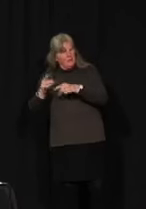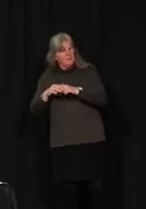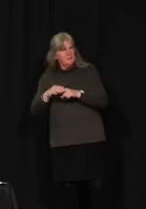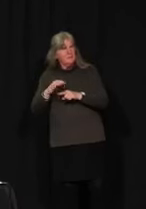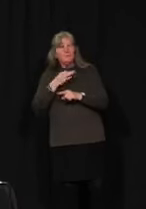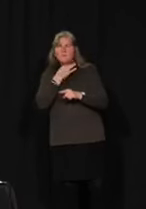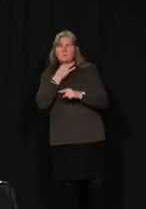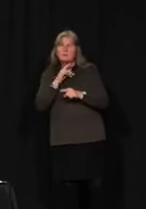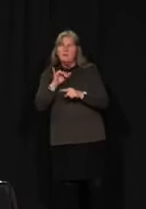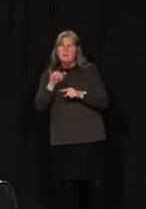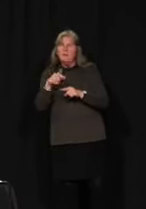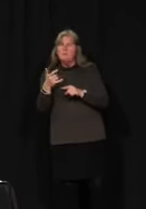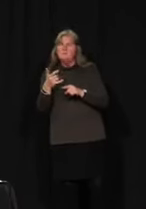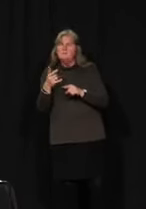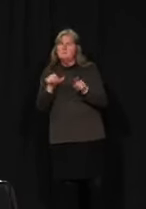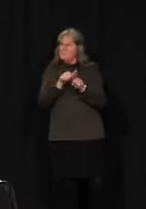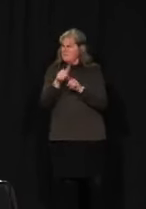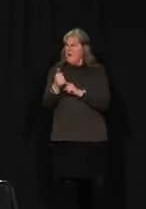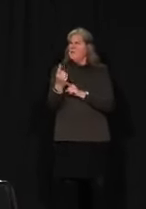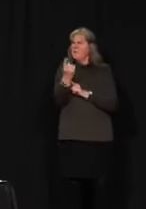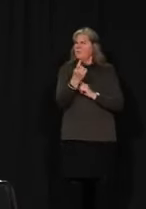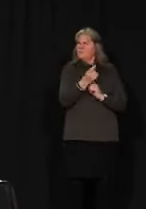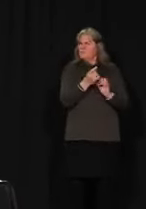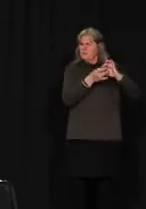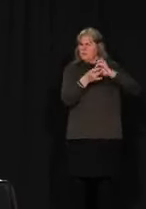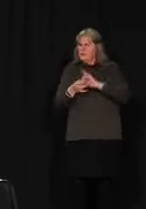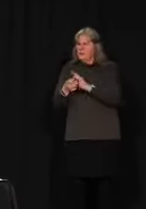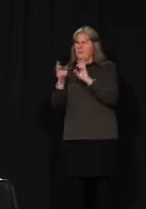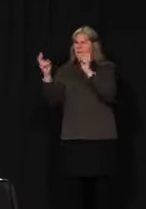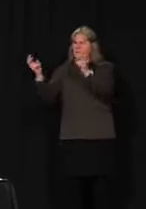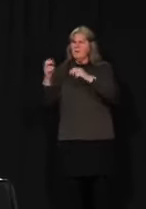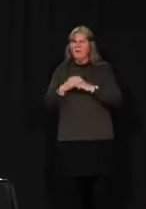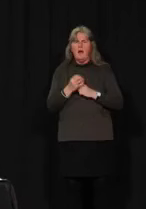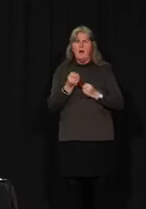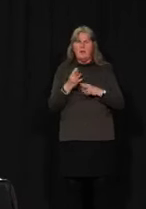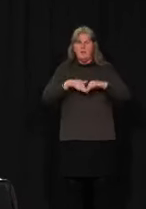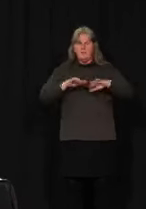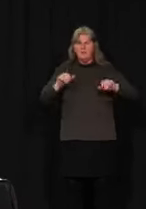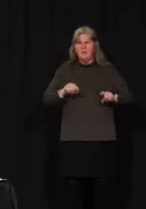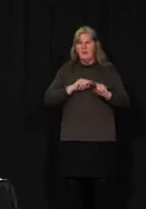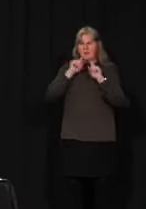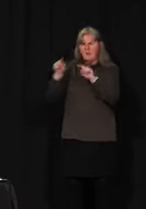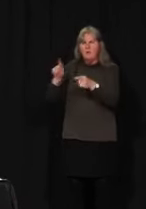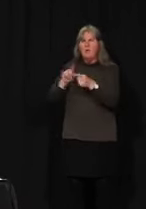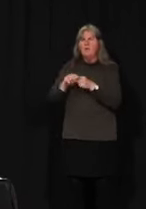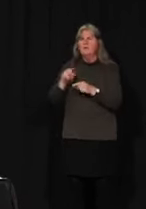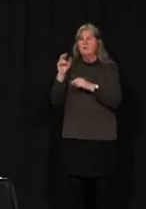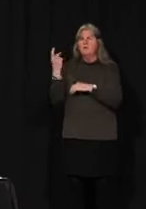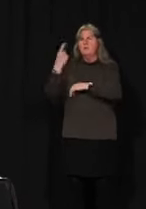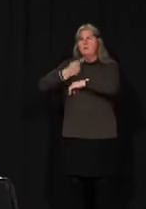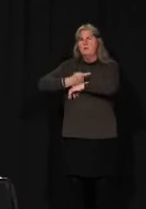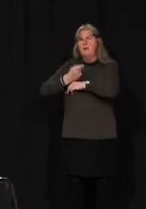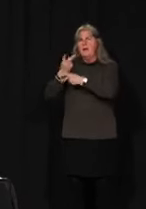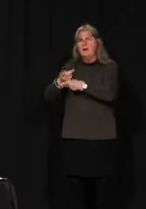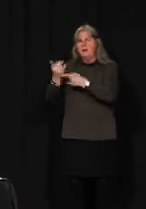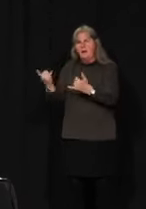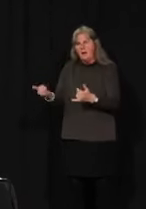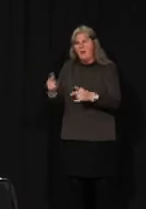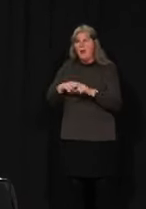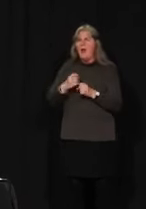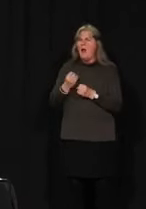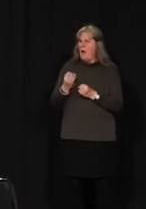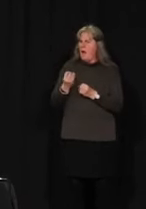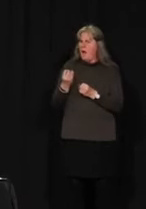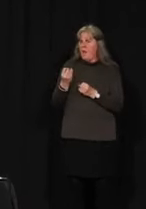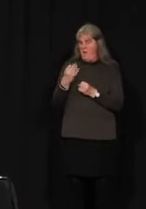the thrust of the question, but there were also some related ones about how many children can be at child care facilities now and how vulnerable